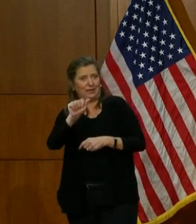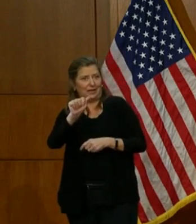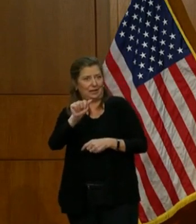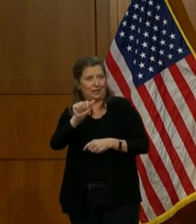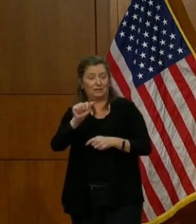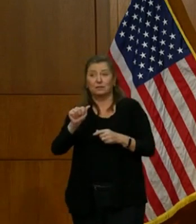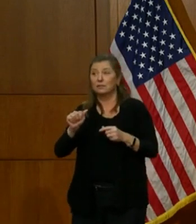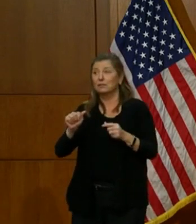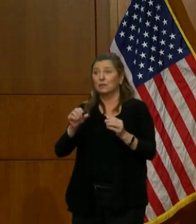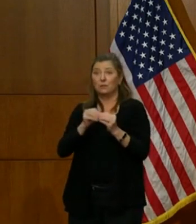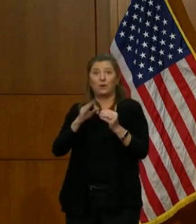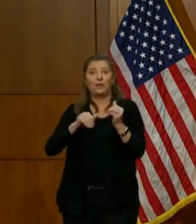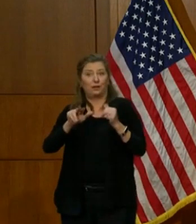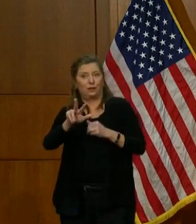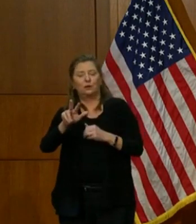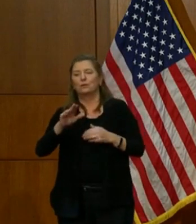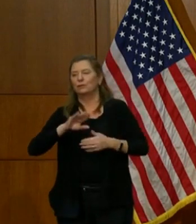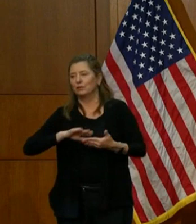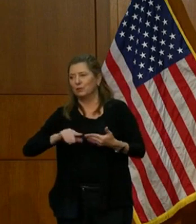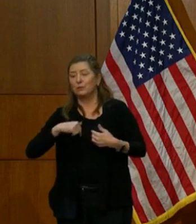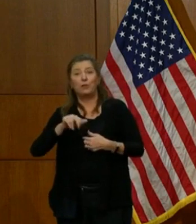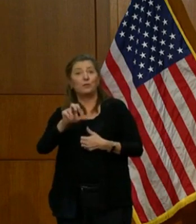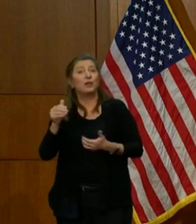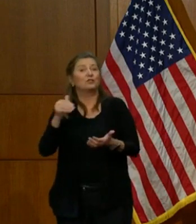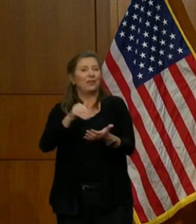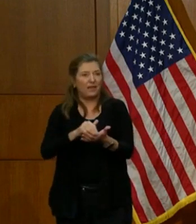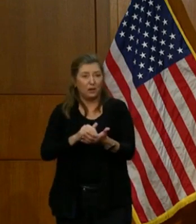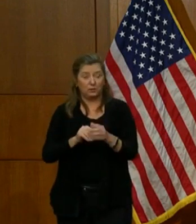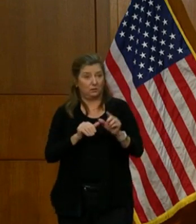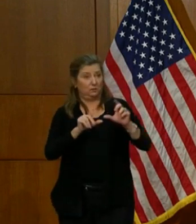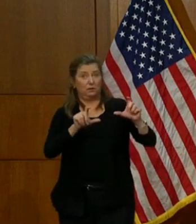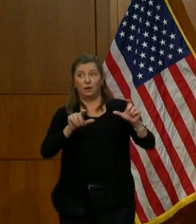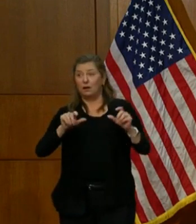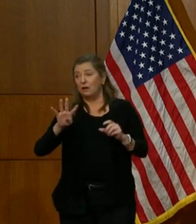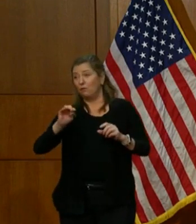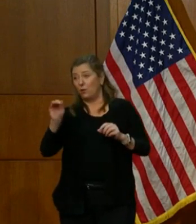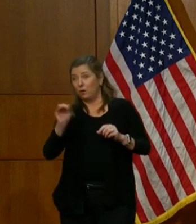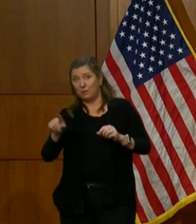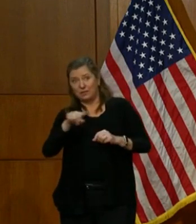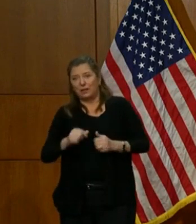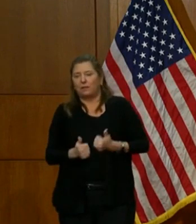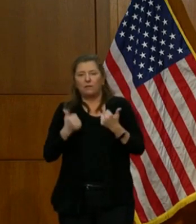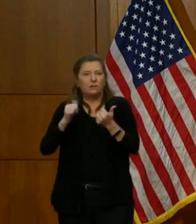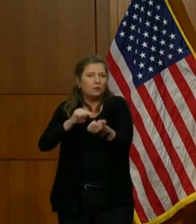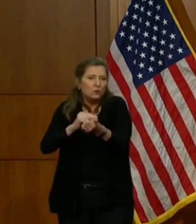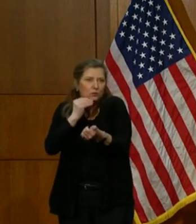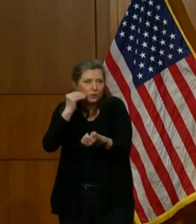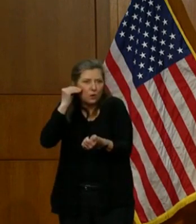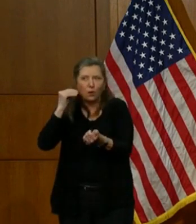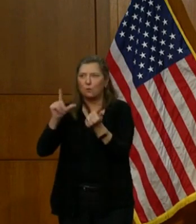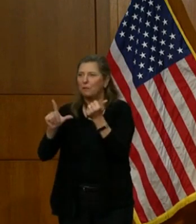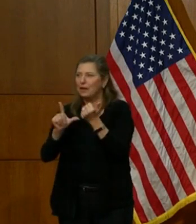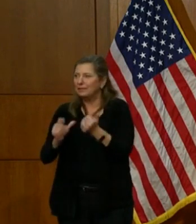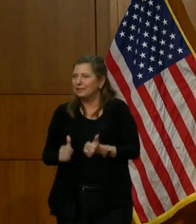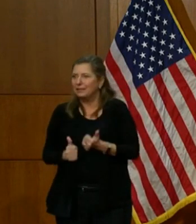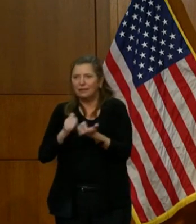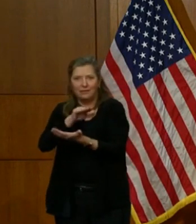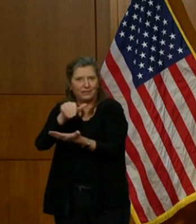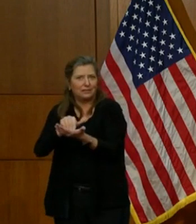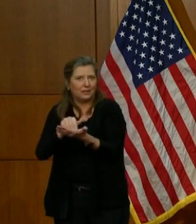Over 300,000, thank you. About 40% of them lived in nursing homes or assisted living centers.